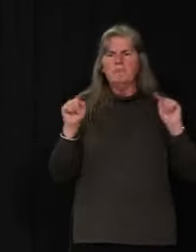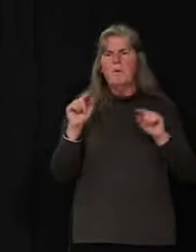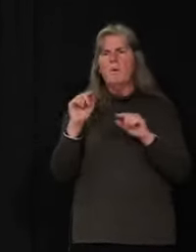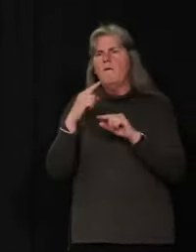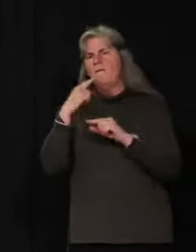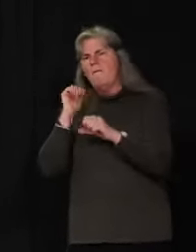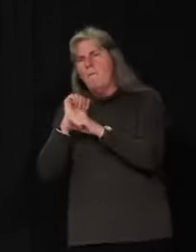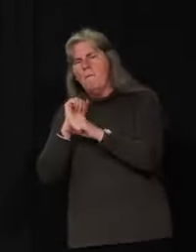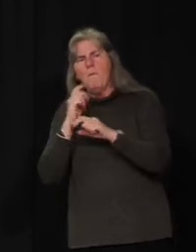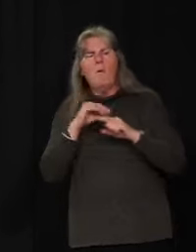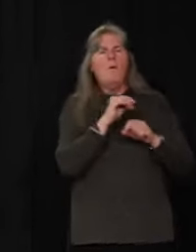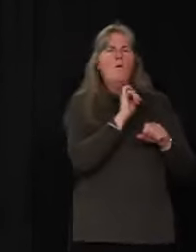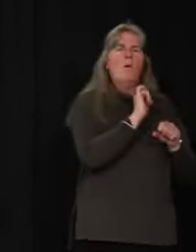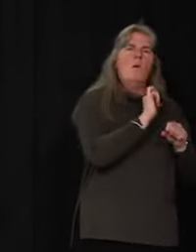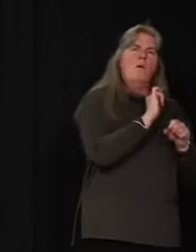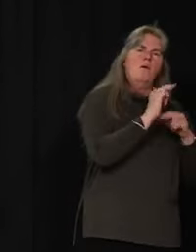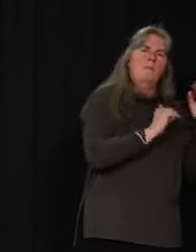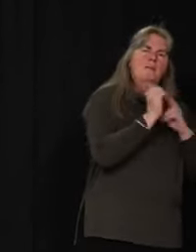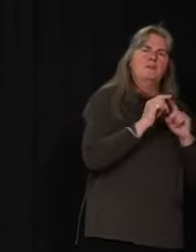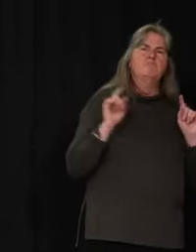Gord, have you got a follow-up question?